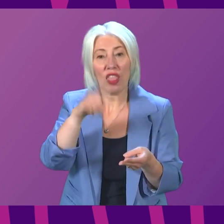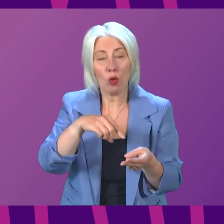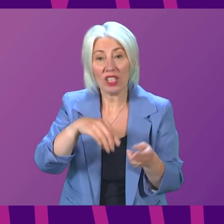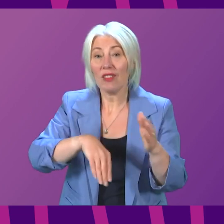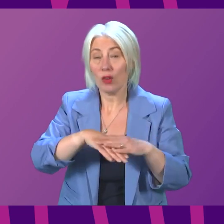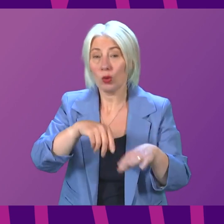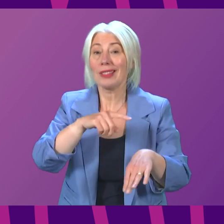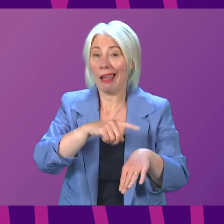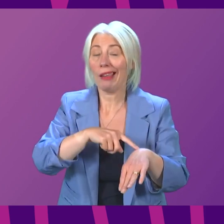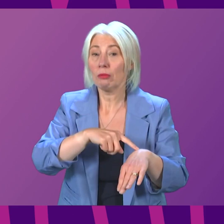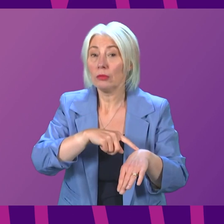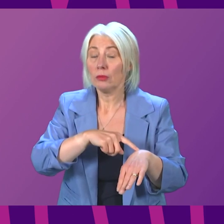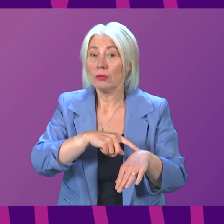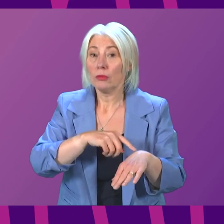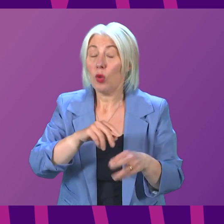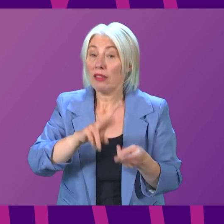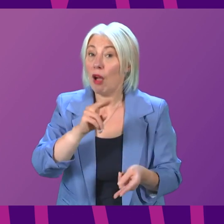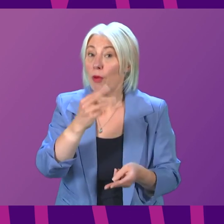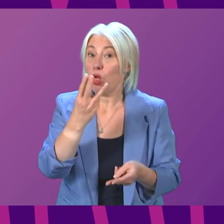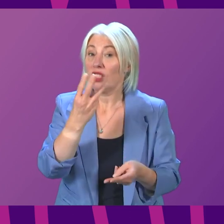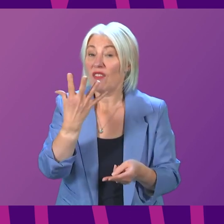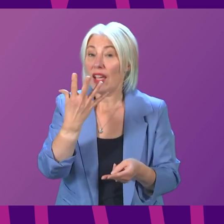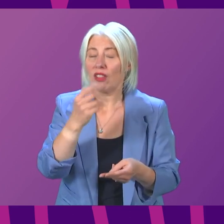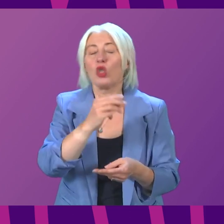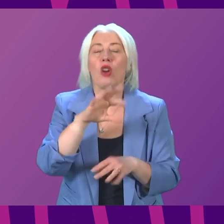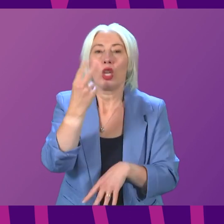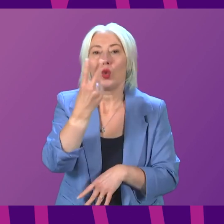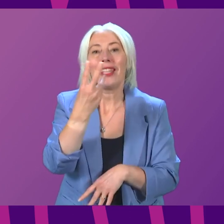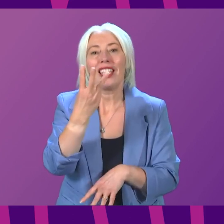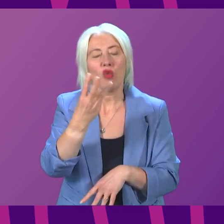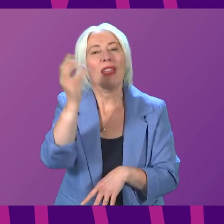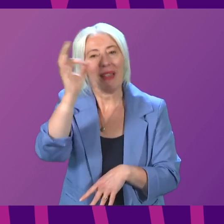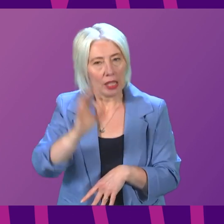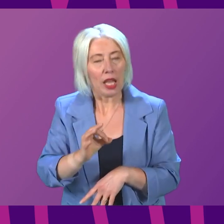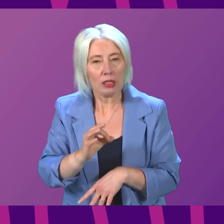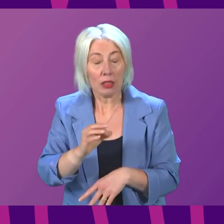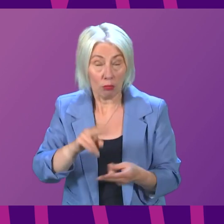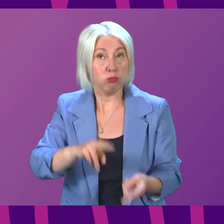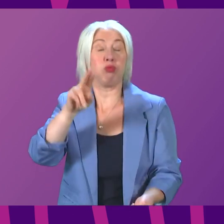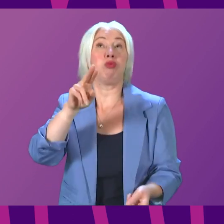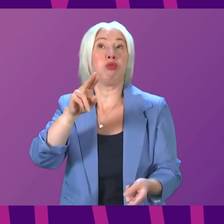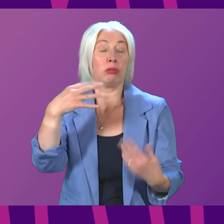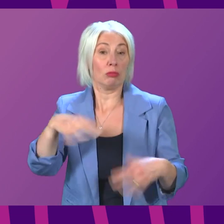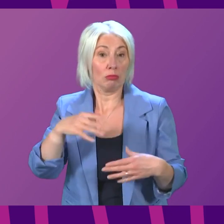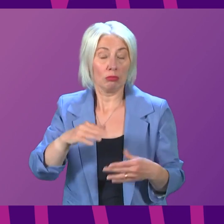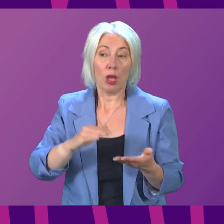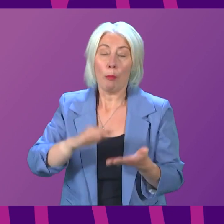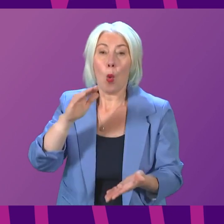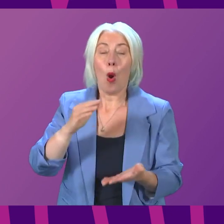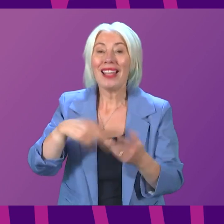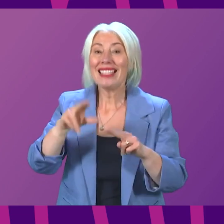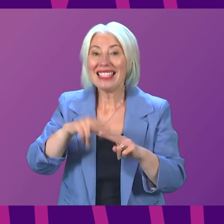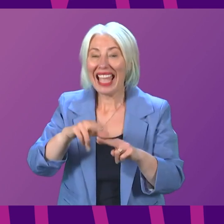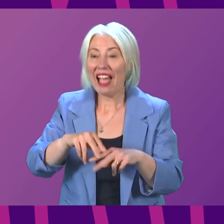equivalents. That's 23.5% to a record high under this government, higher staffing per head